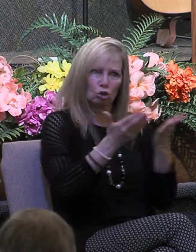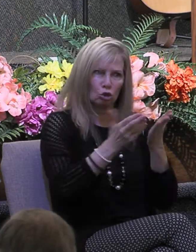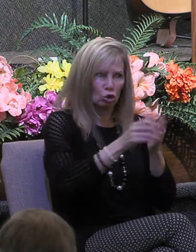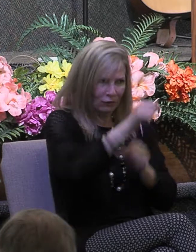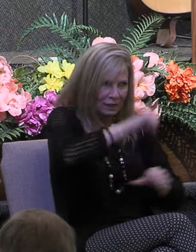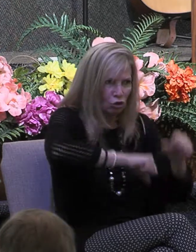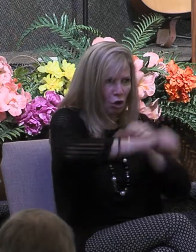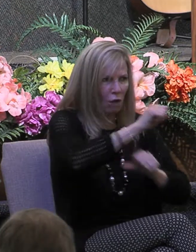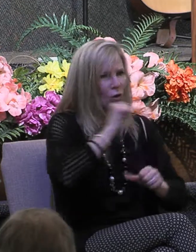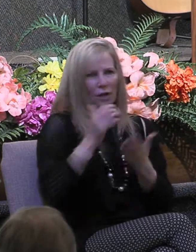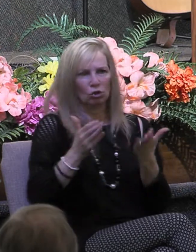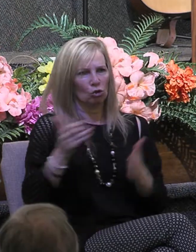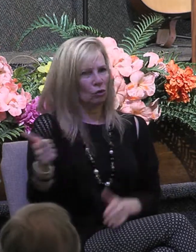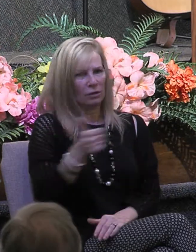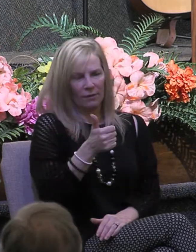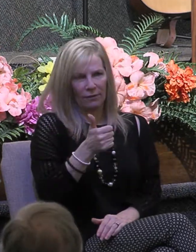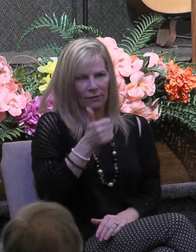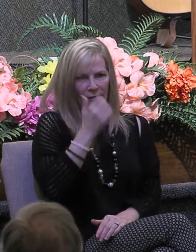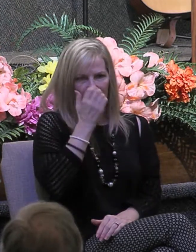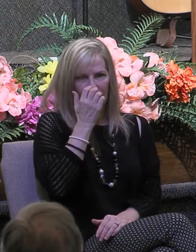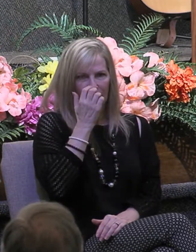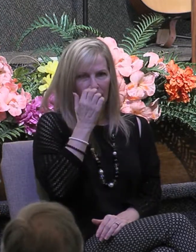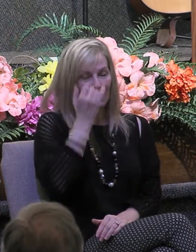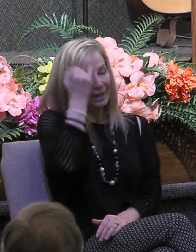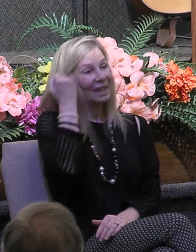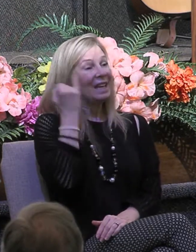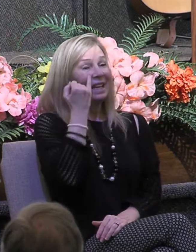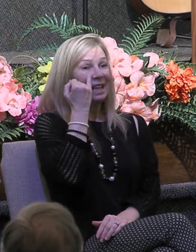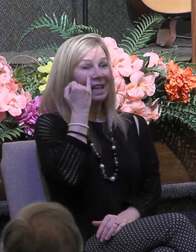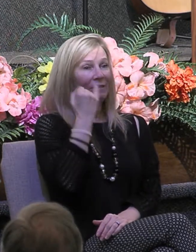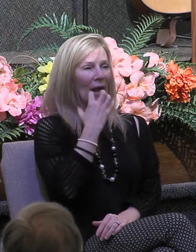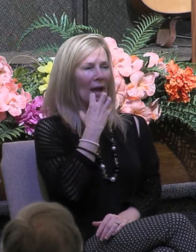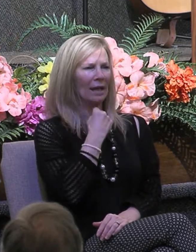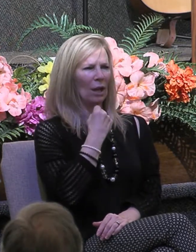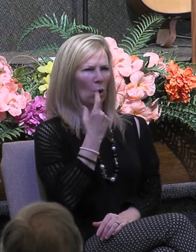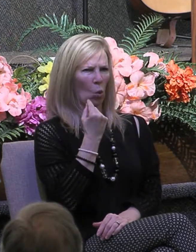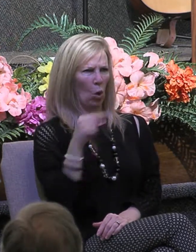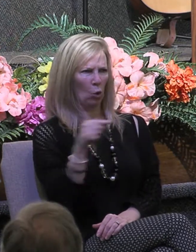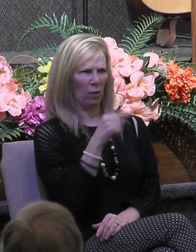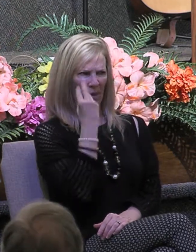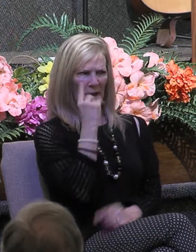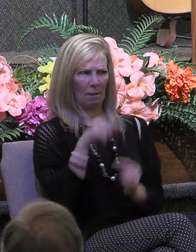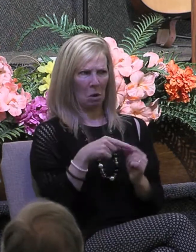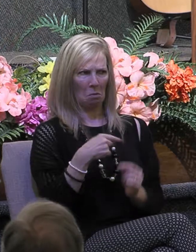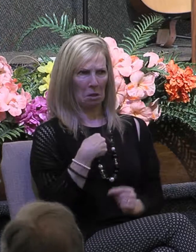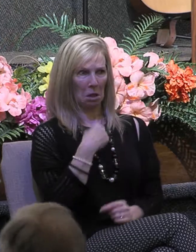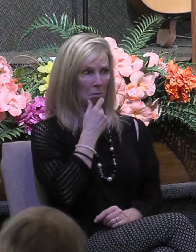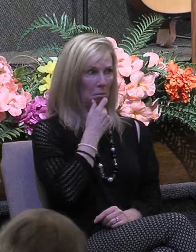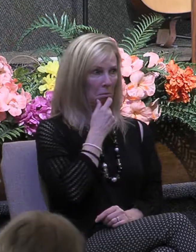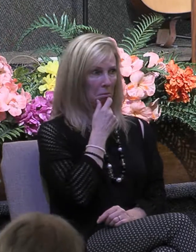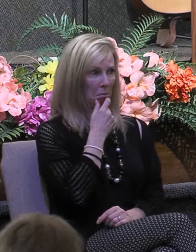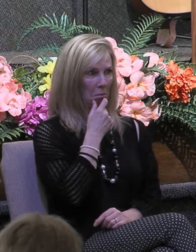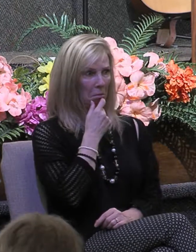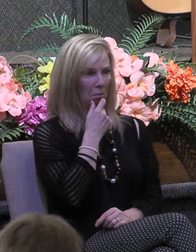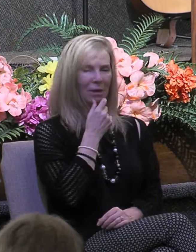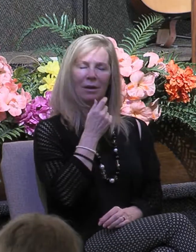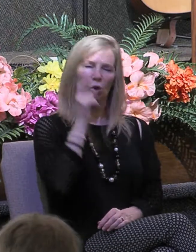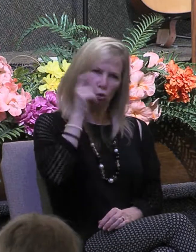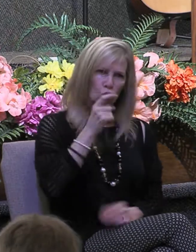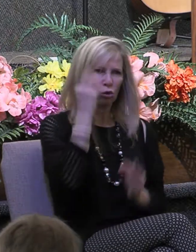if you care more about what those listening to you think about you than how you can help them by teaching them the word of